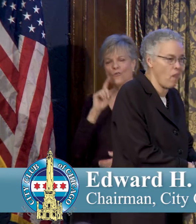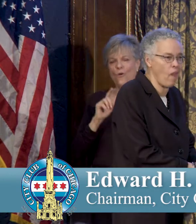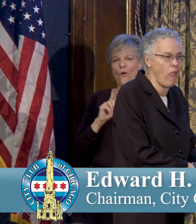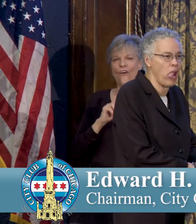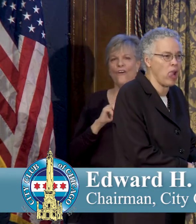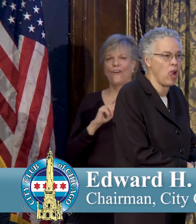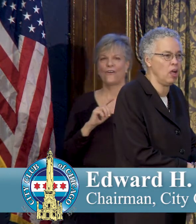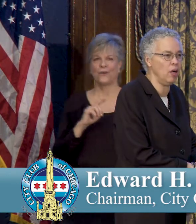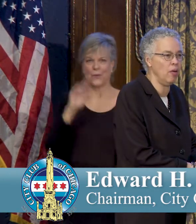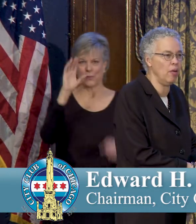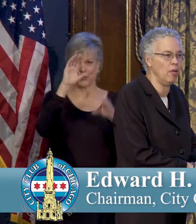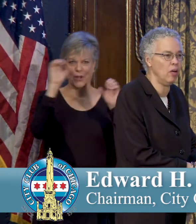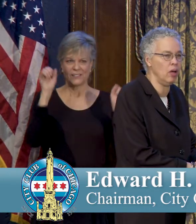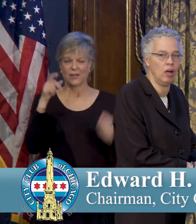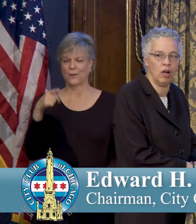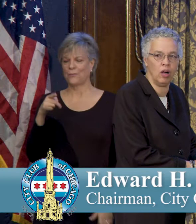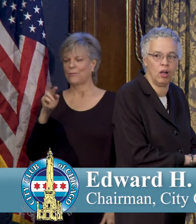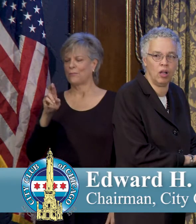Okay.